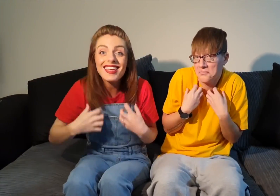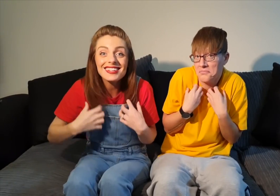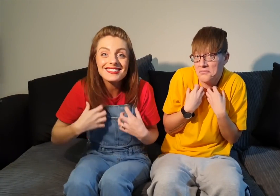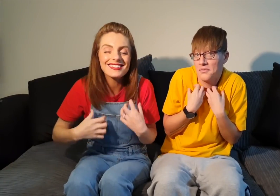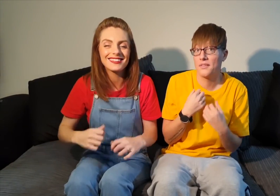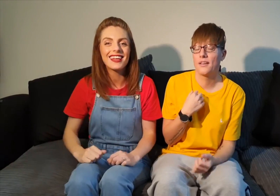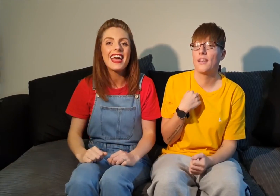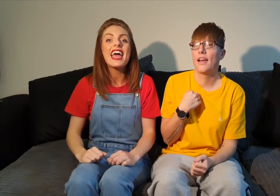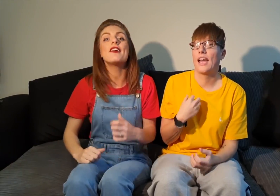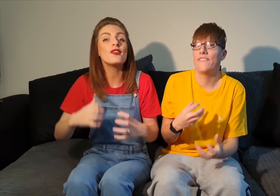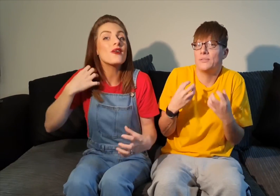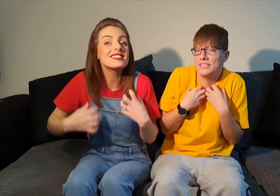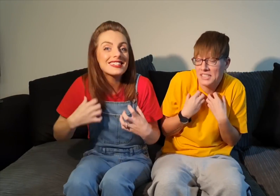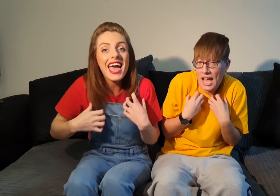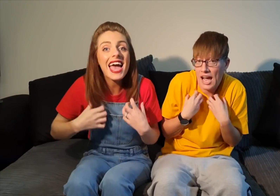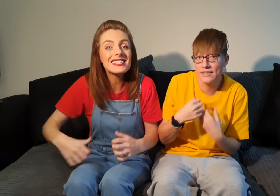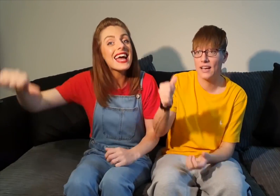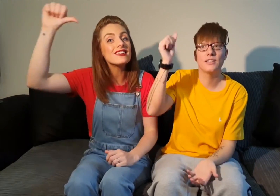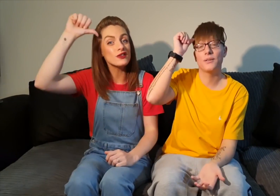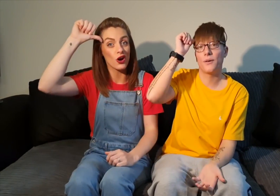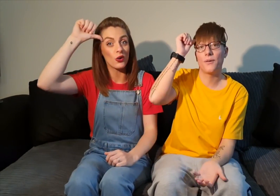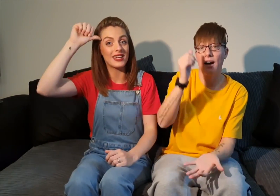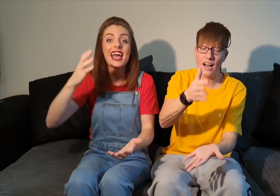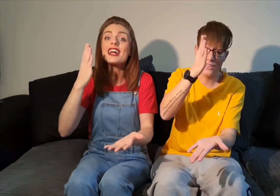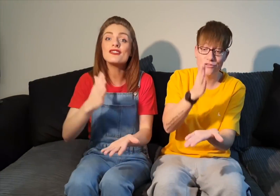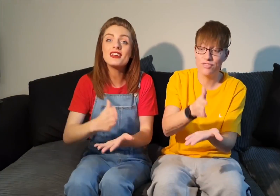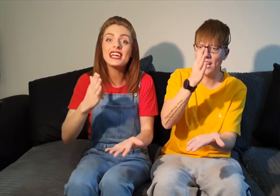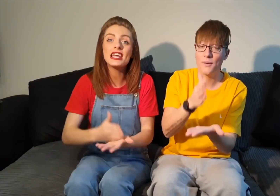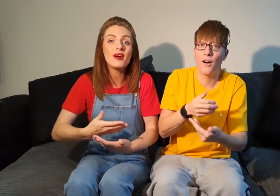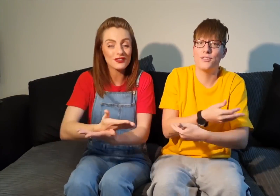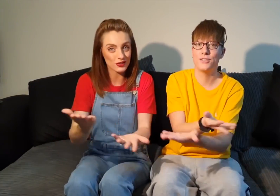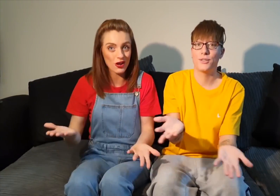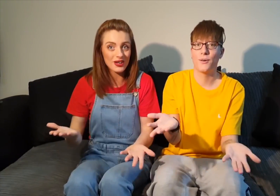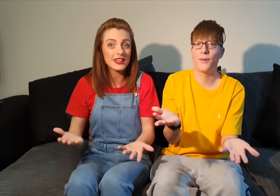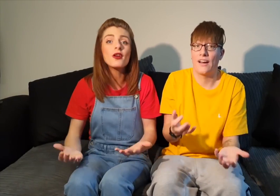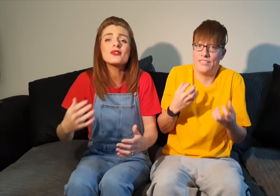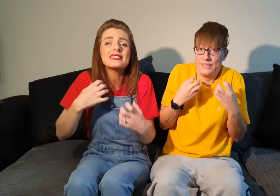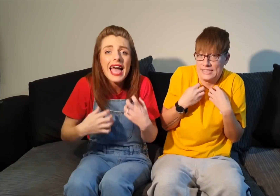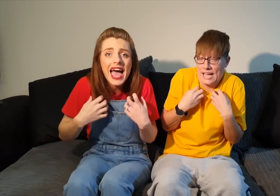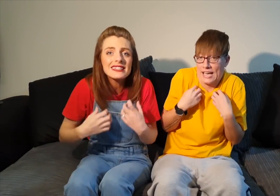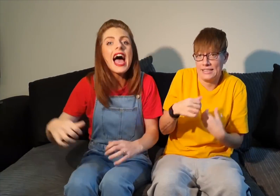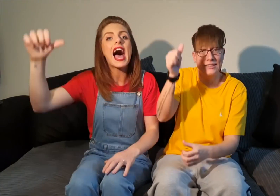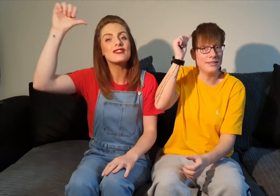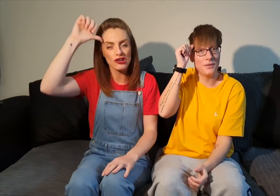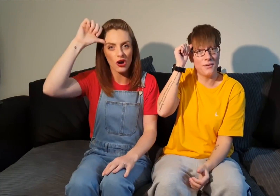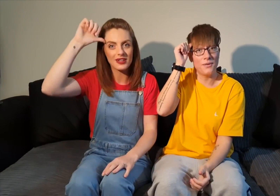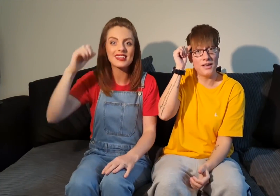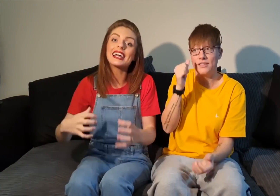this. If you're scared and you know it and you really want to show it. If you're scared and you know it sign